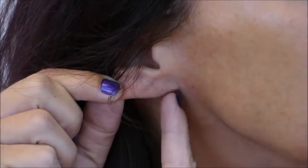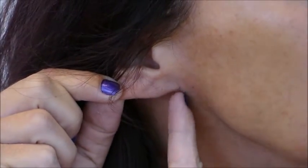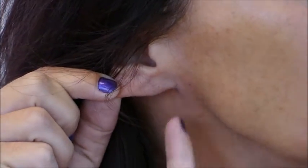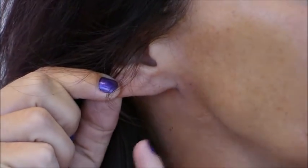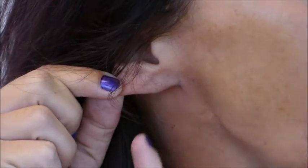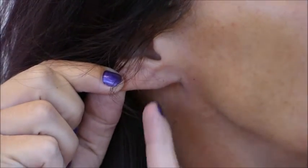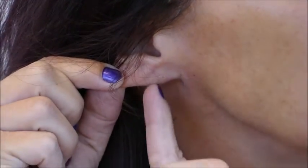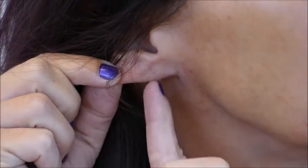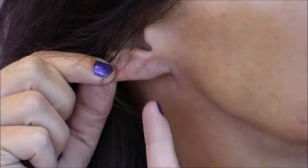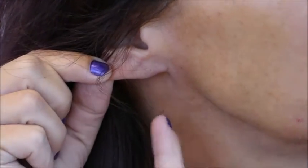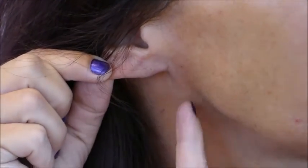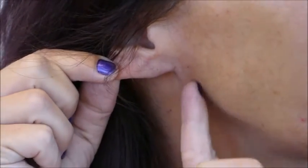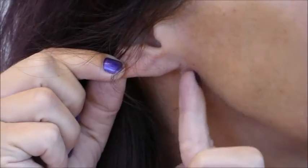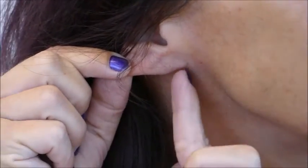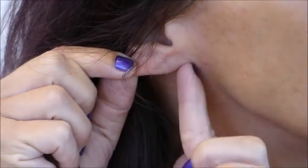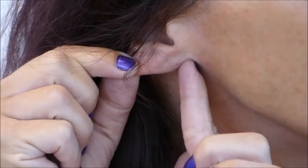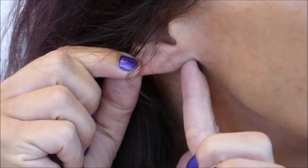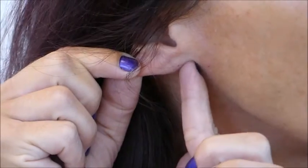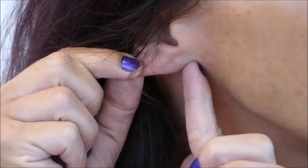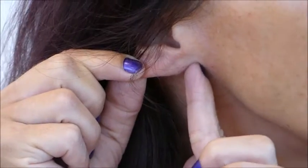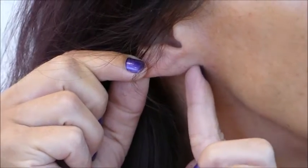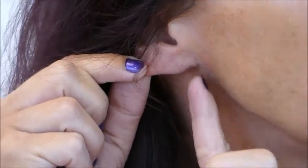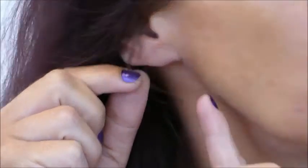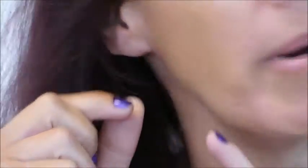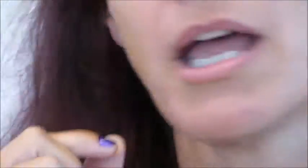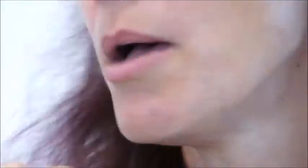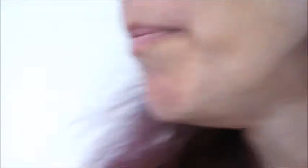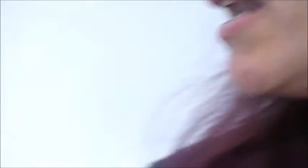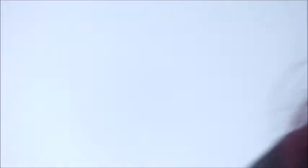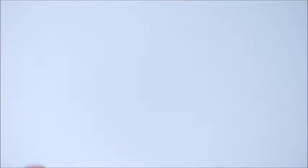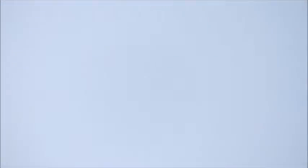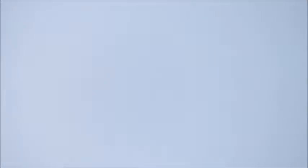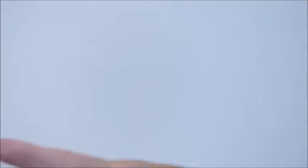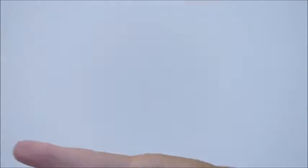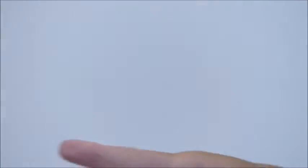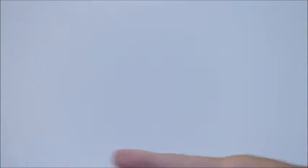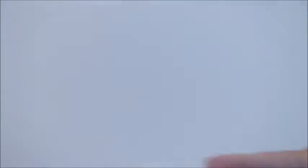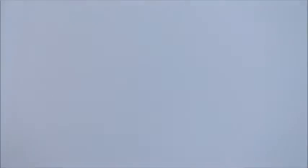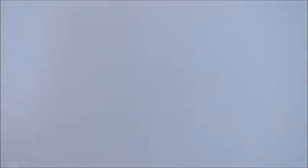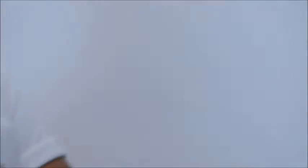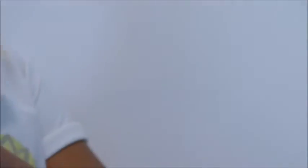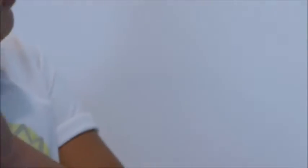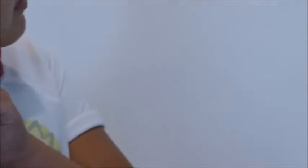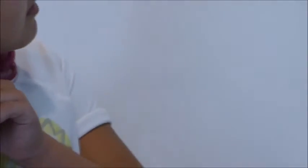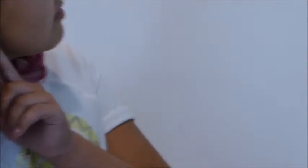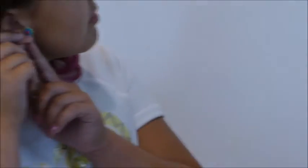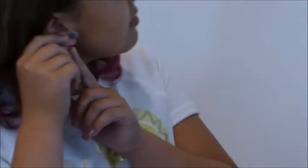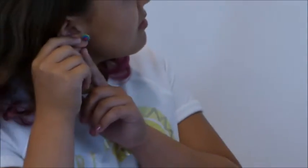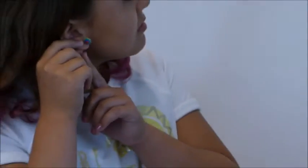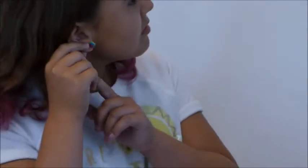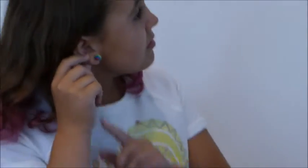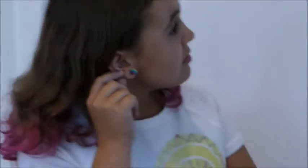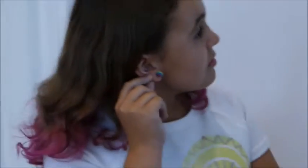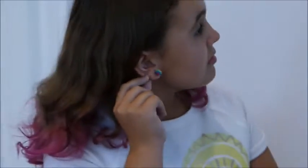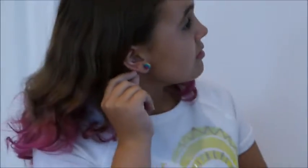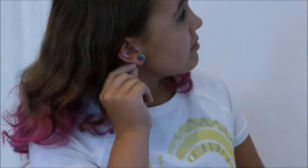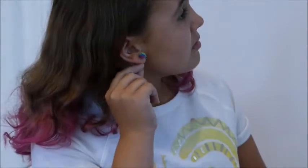without a little hanging down part of the but if you look at Sophia's you can see that there's a little dip